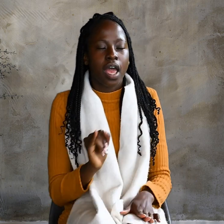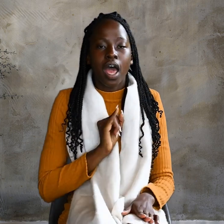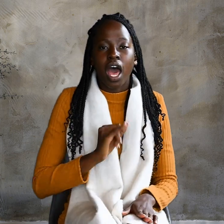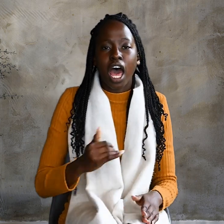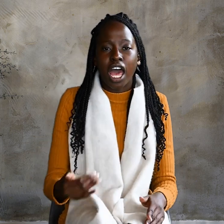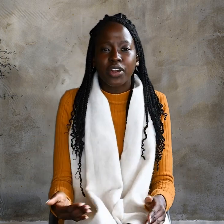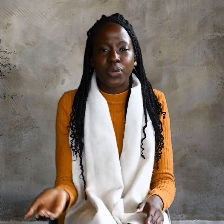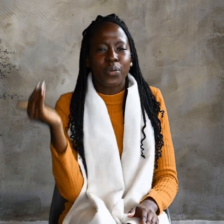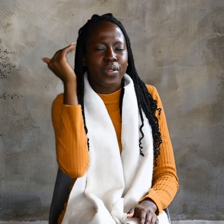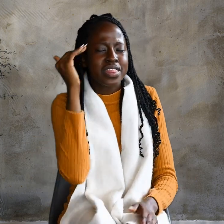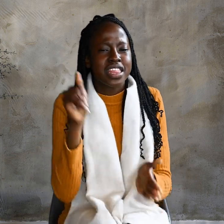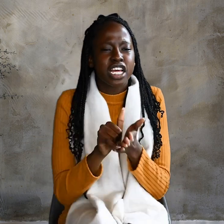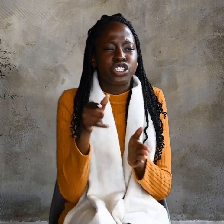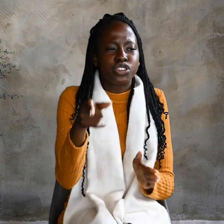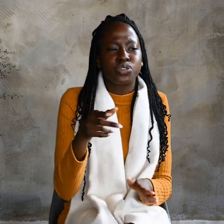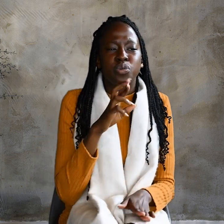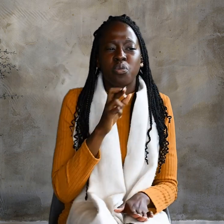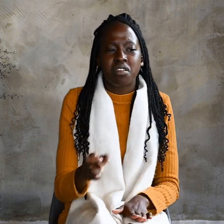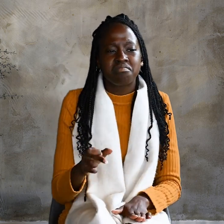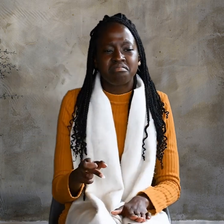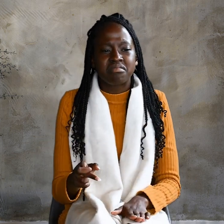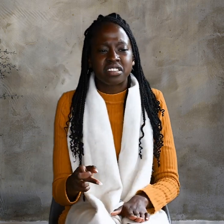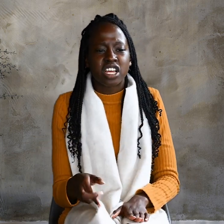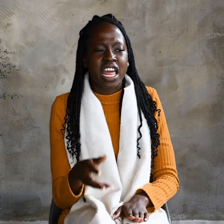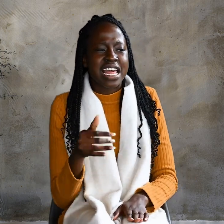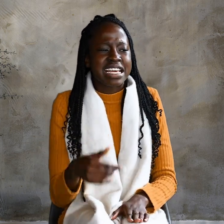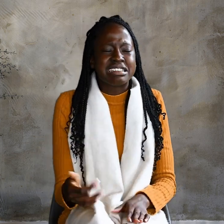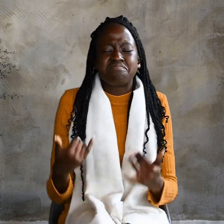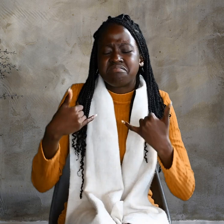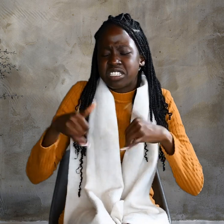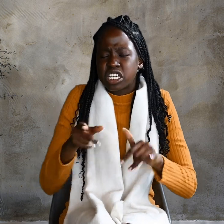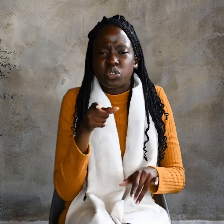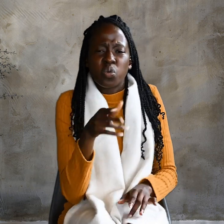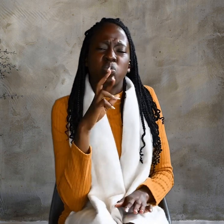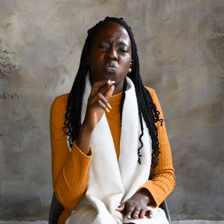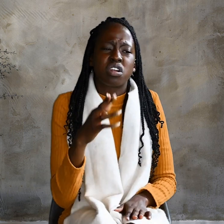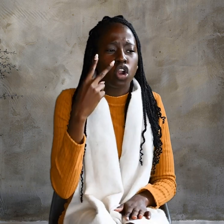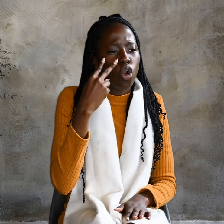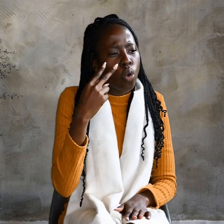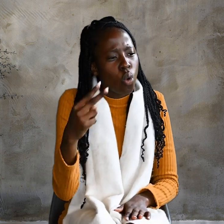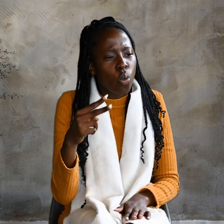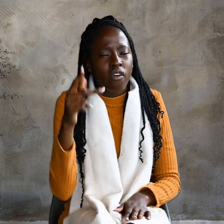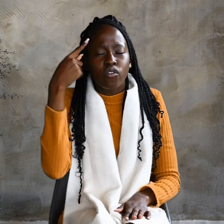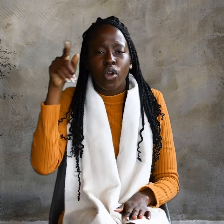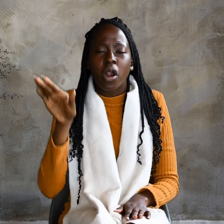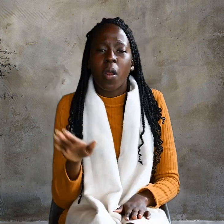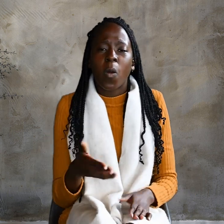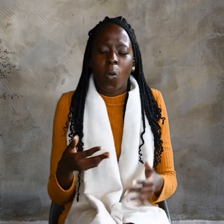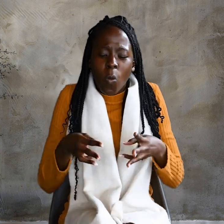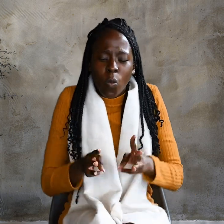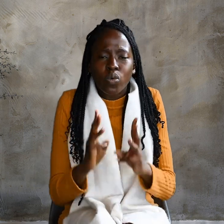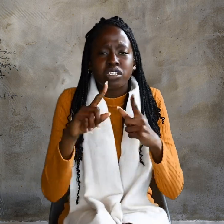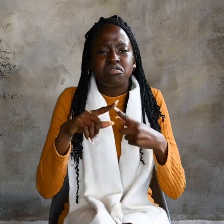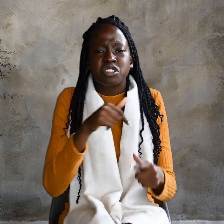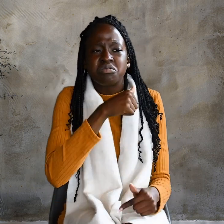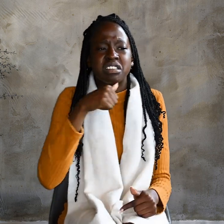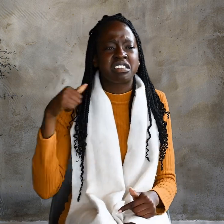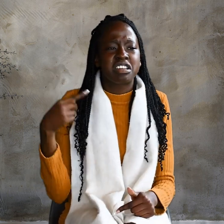I know that you are Abraham's descendants, Yet you are looking for a way to kill me, Because you